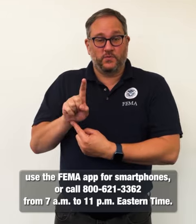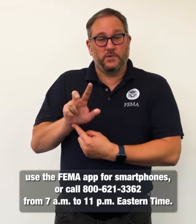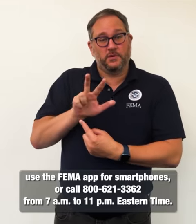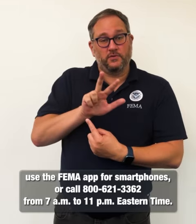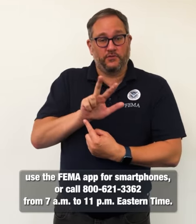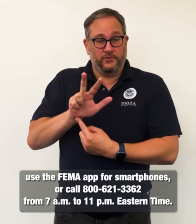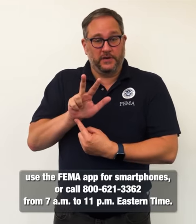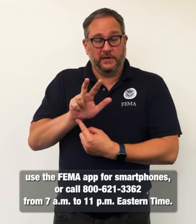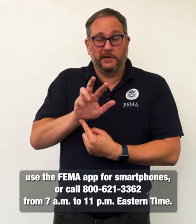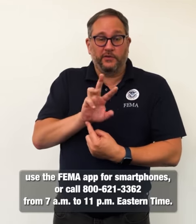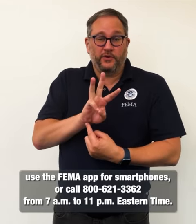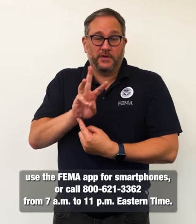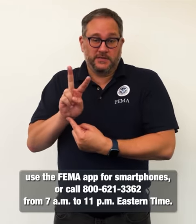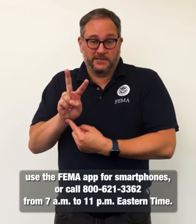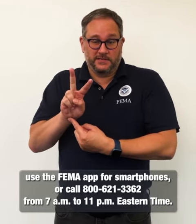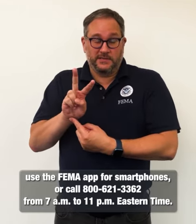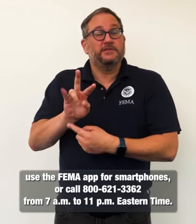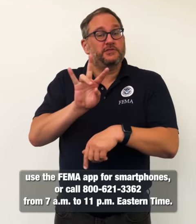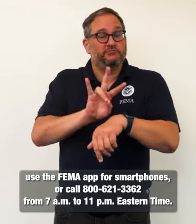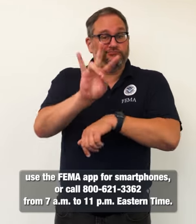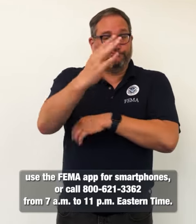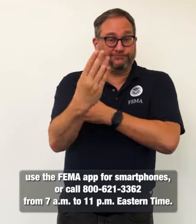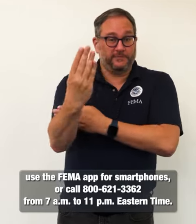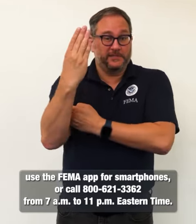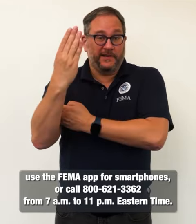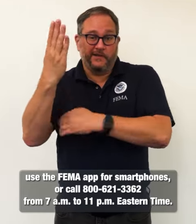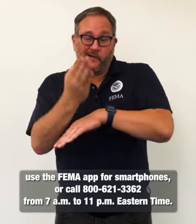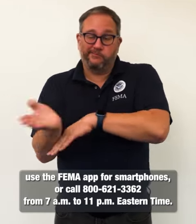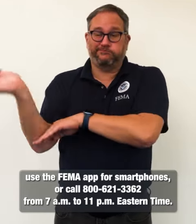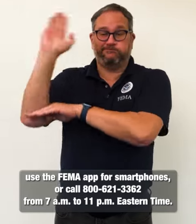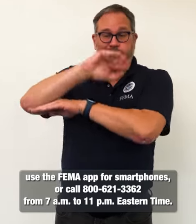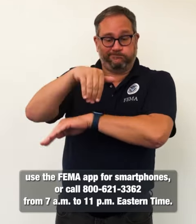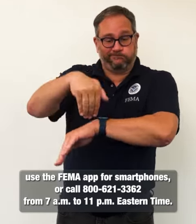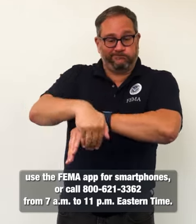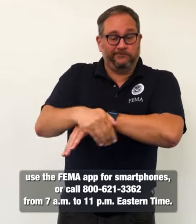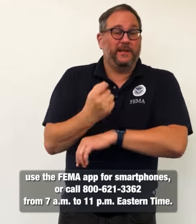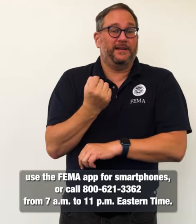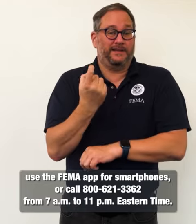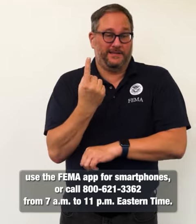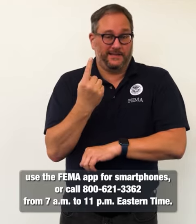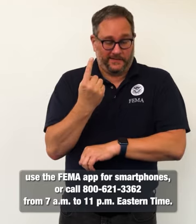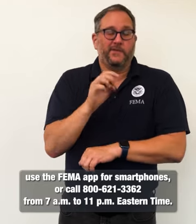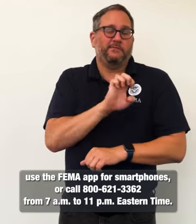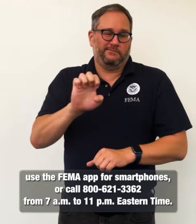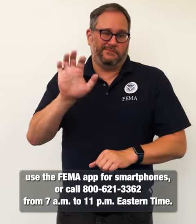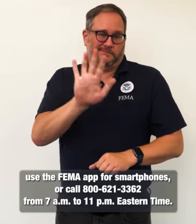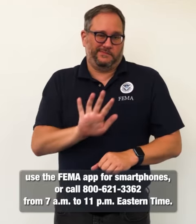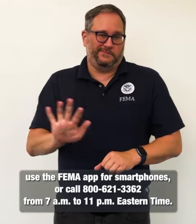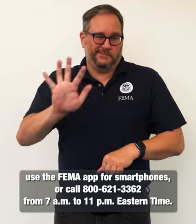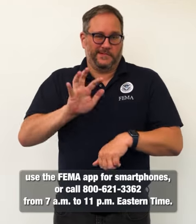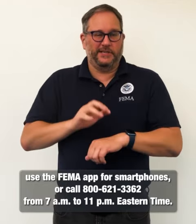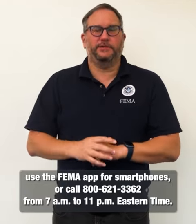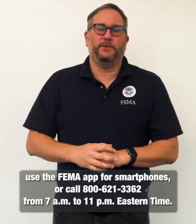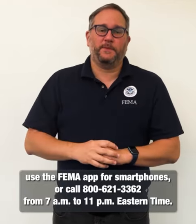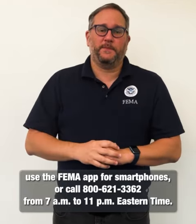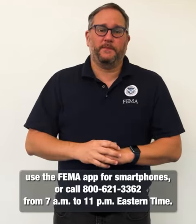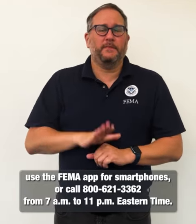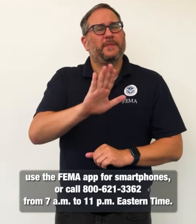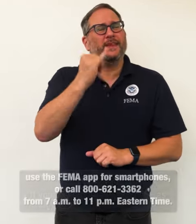-3362 from 7 a.m. to 11 p.m. Eastern Time. If